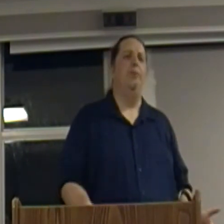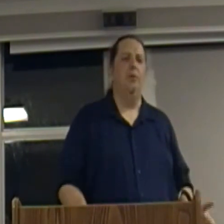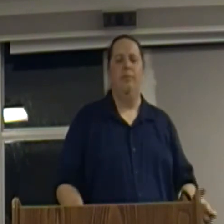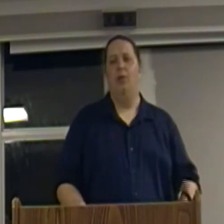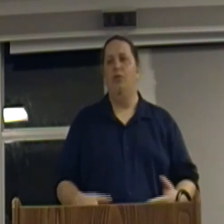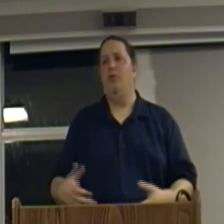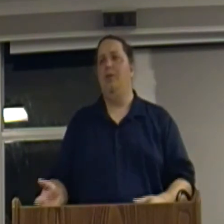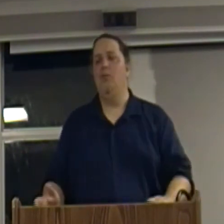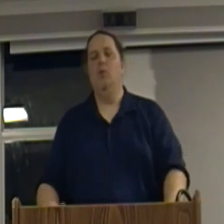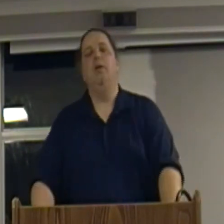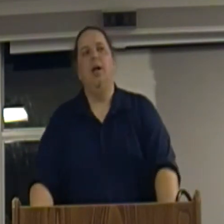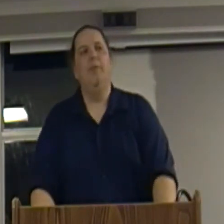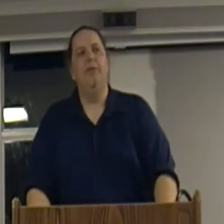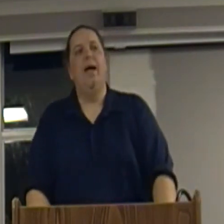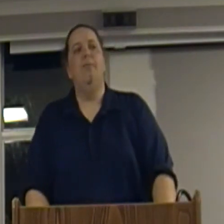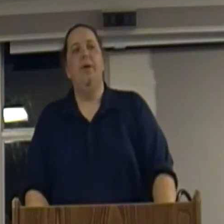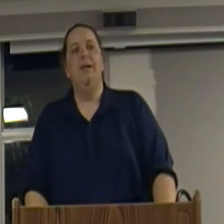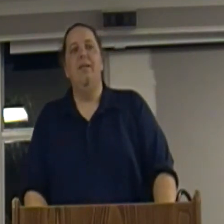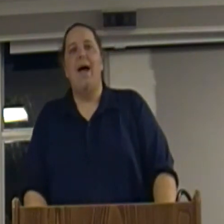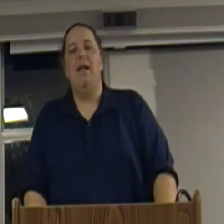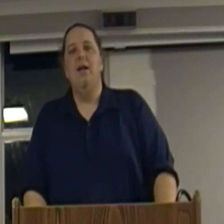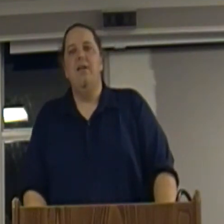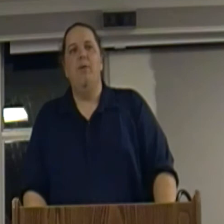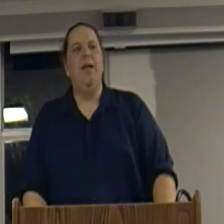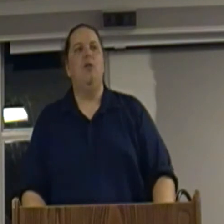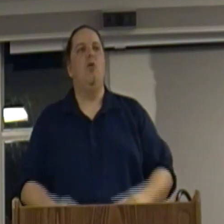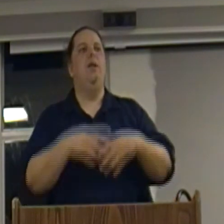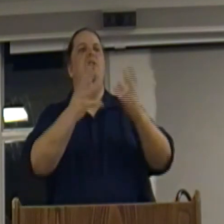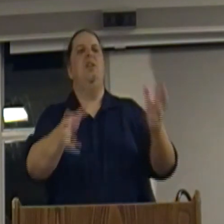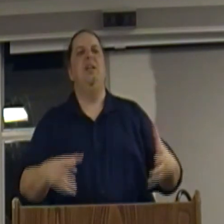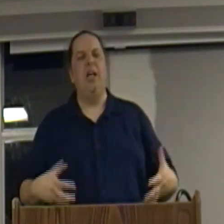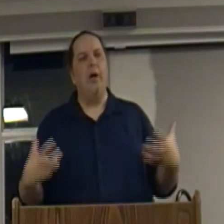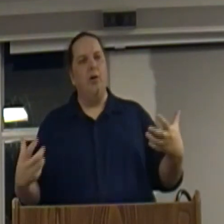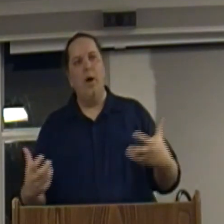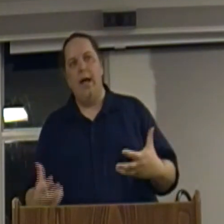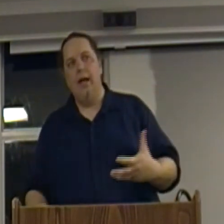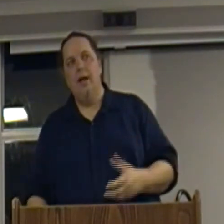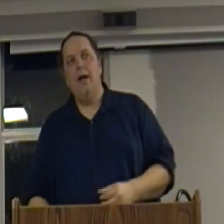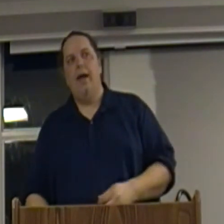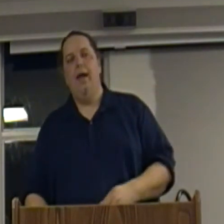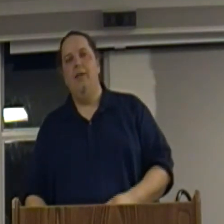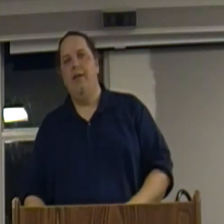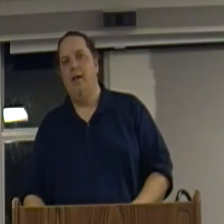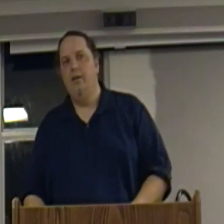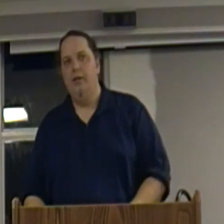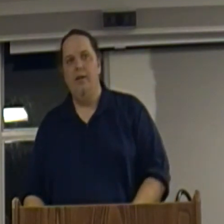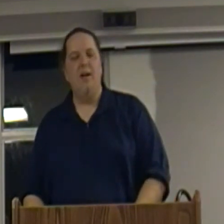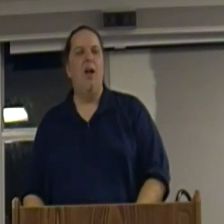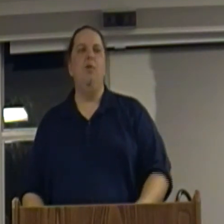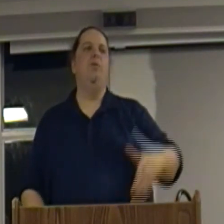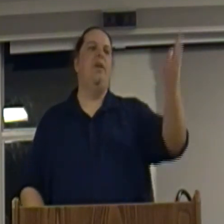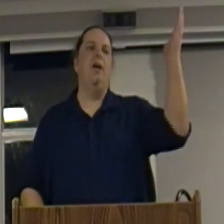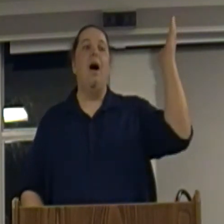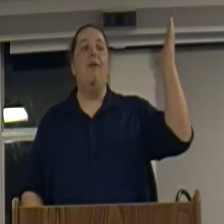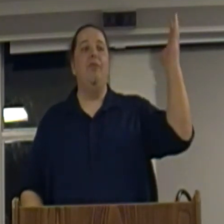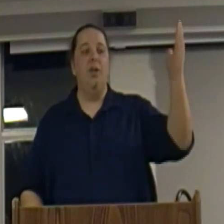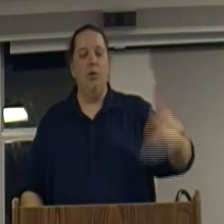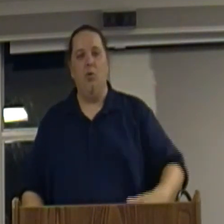people, because he didn't really care about that, but that they would get crazy, they'd get carried away, and then the economy would take off, and then it would